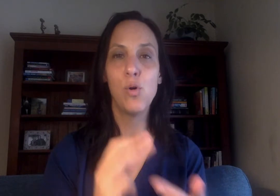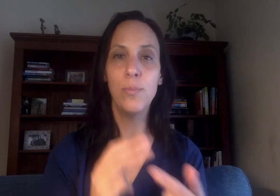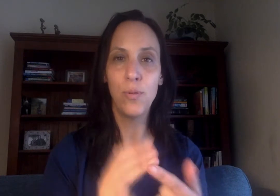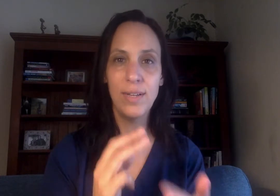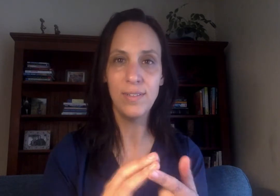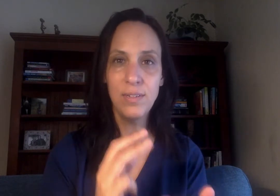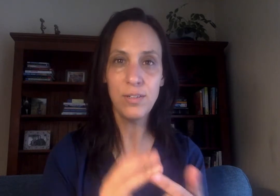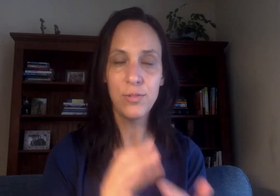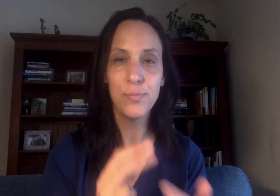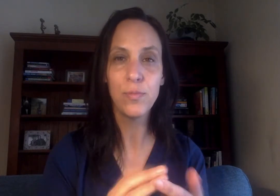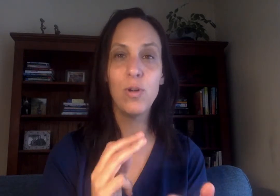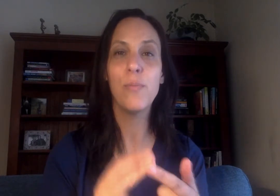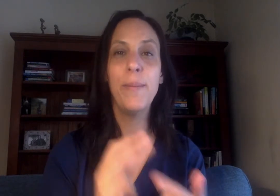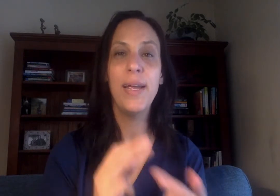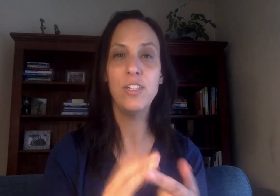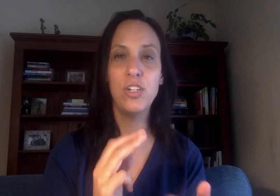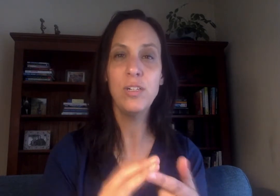more present with my patient